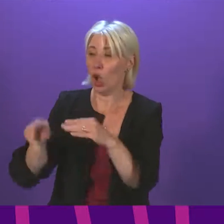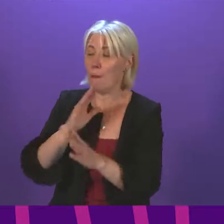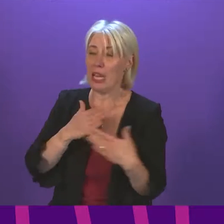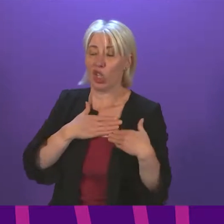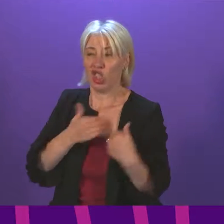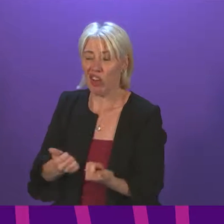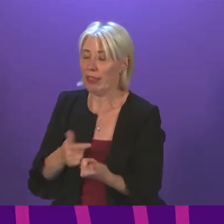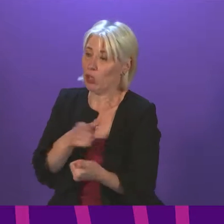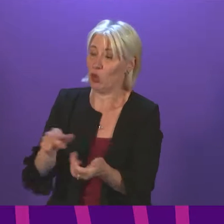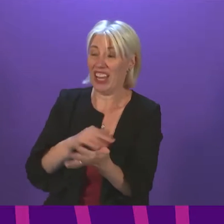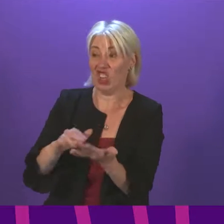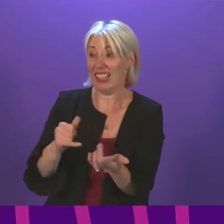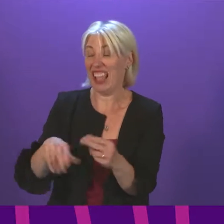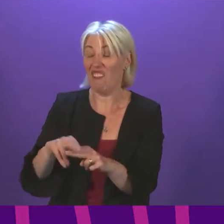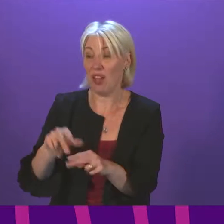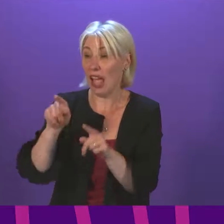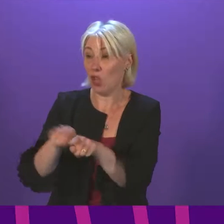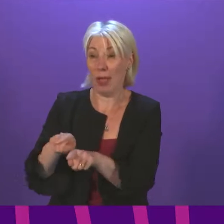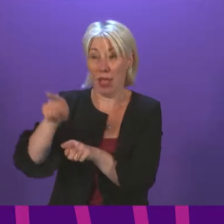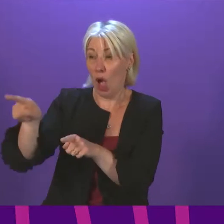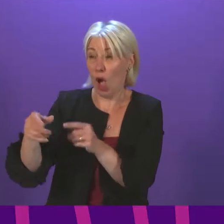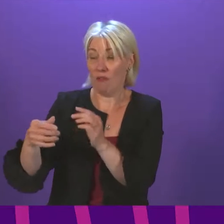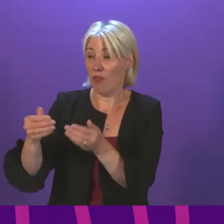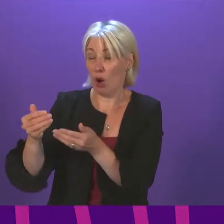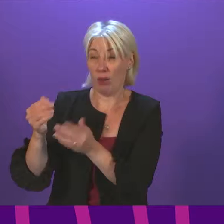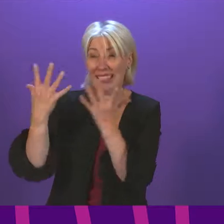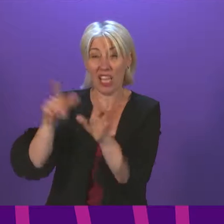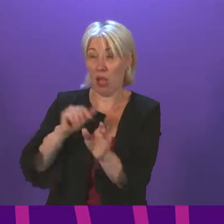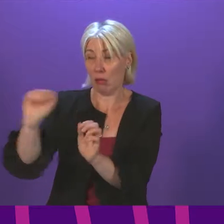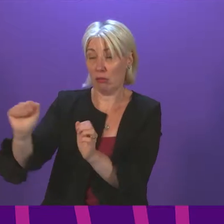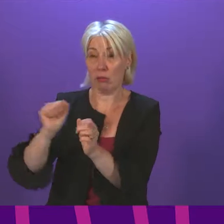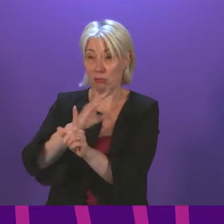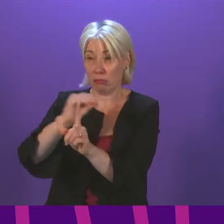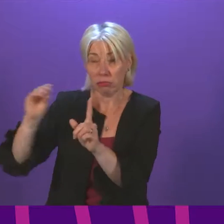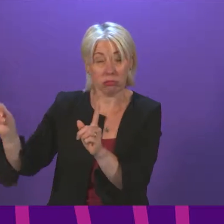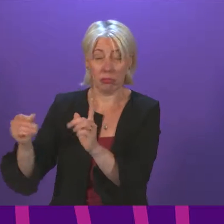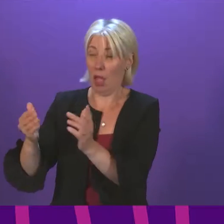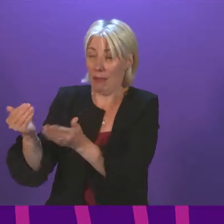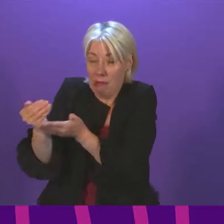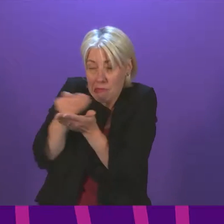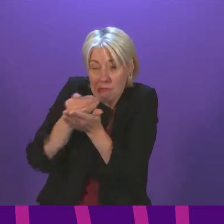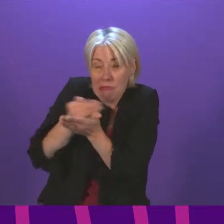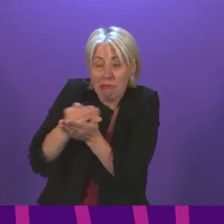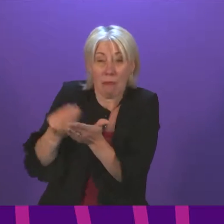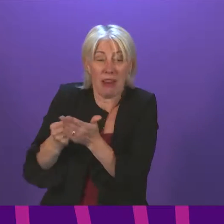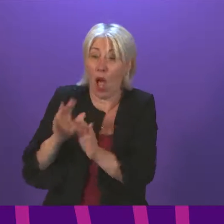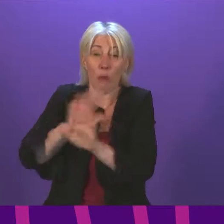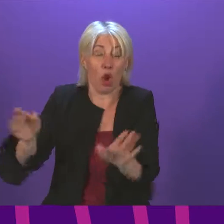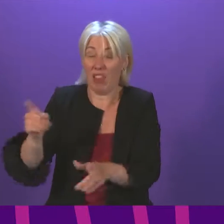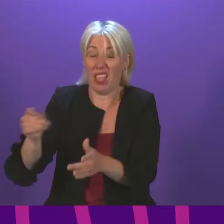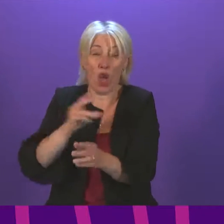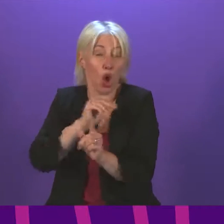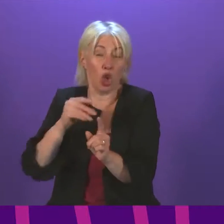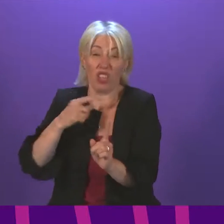to NHS staff, and, of course, over a decade of austerity. So, forgive me, Presiding Officer, I am not going to take lectures from the Conservatives on staffing and funding our NHS.